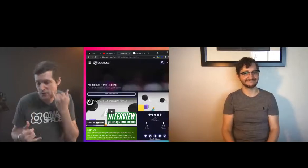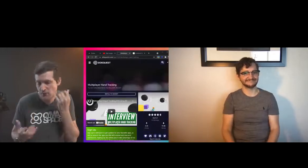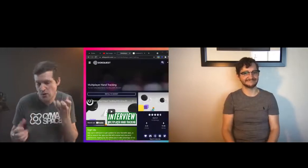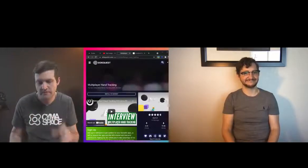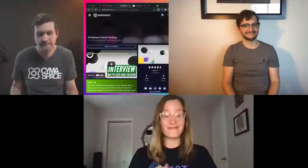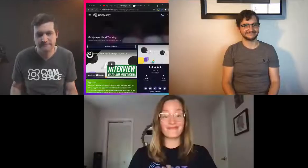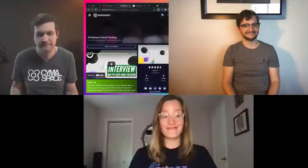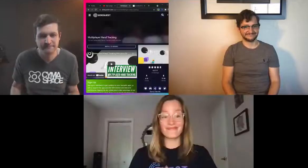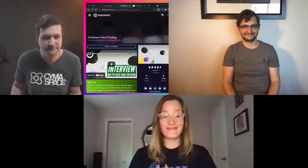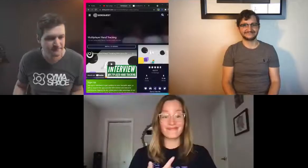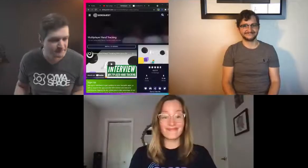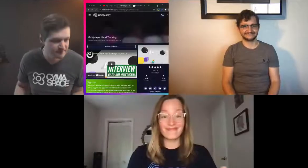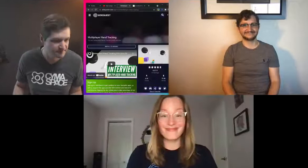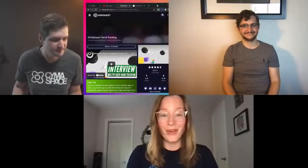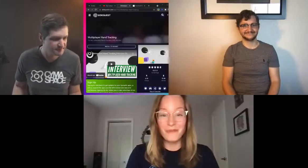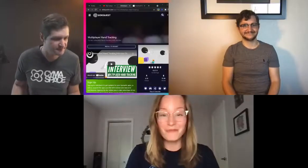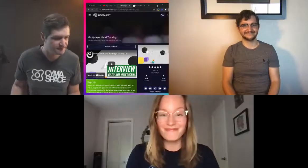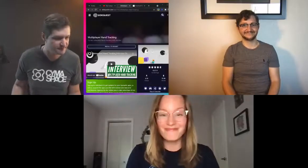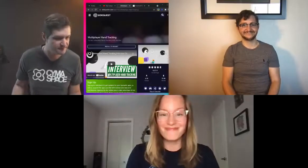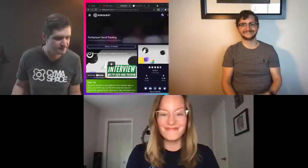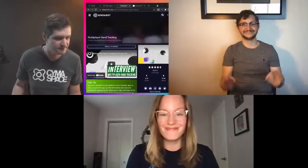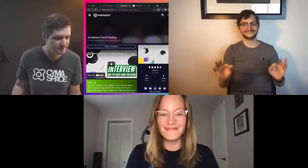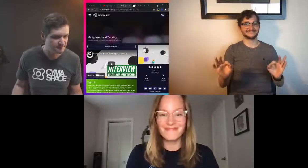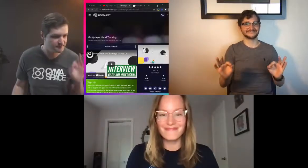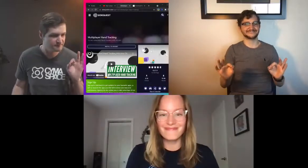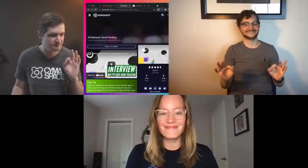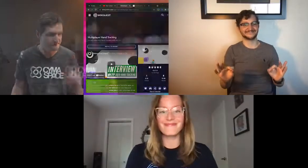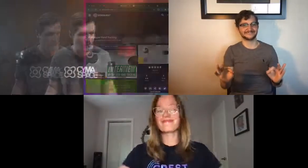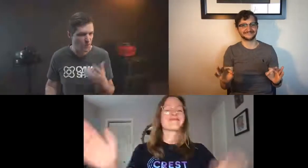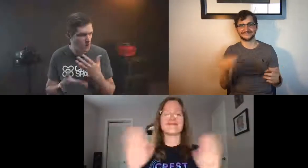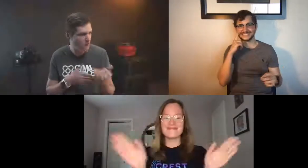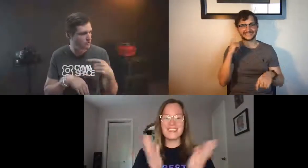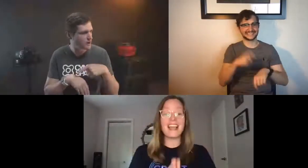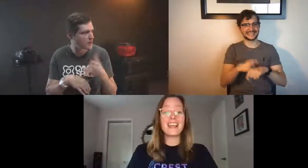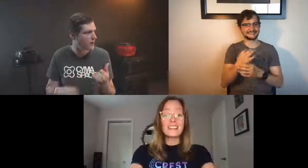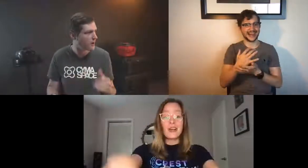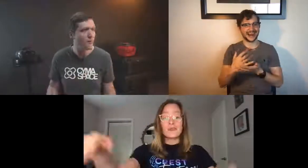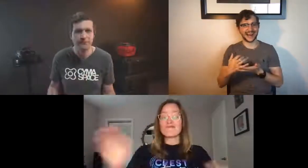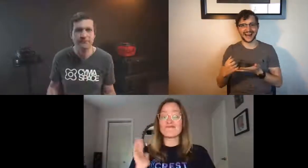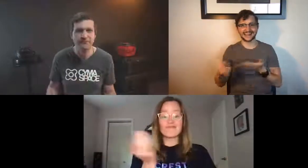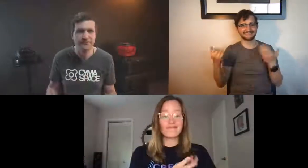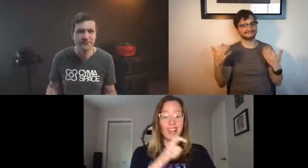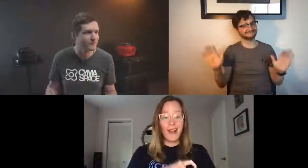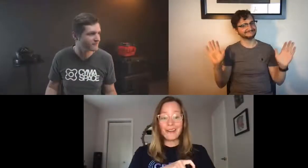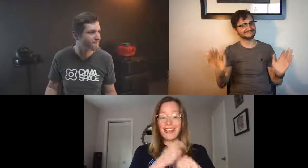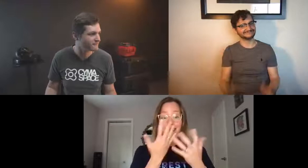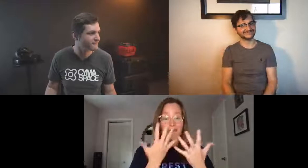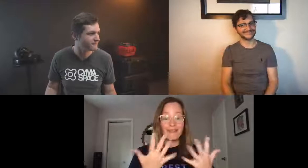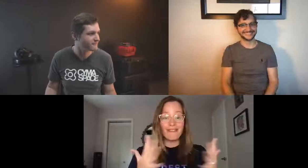great well i'll make sure you can both see me